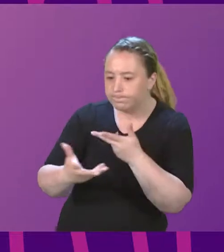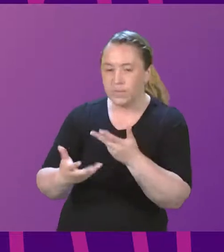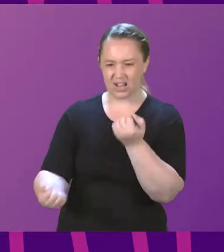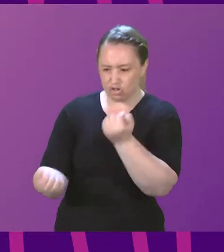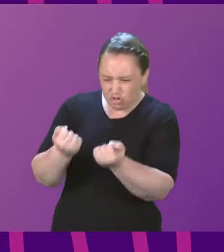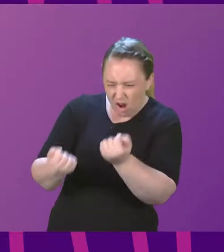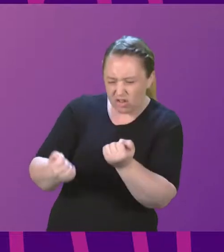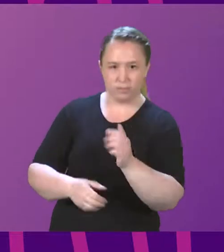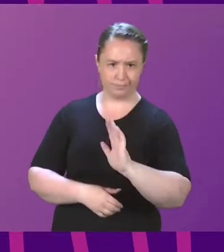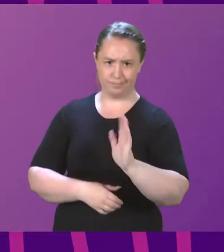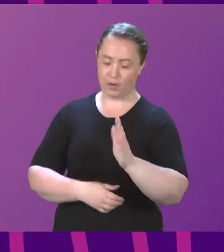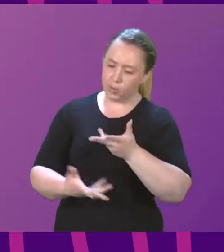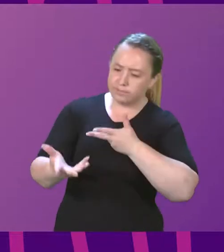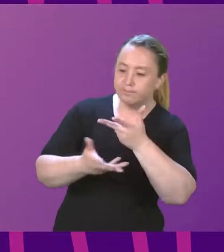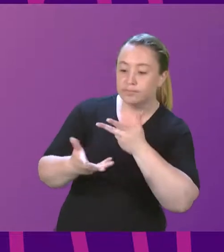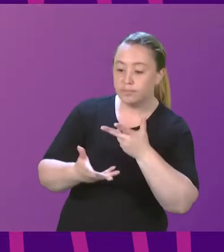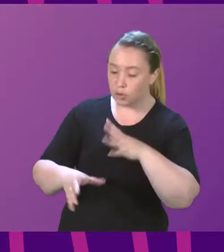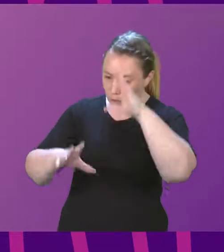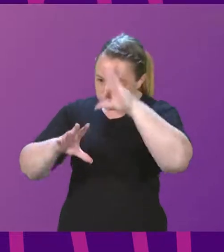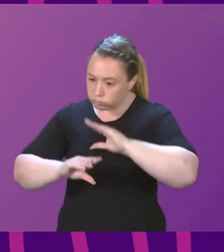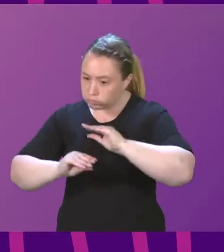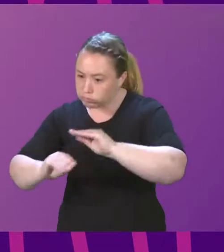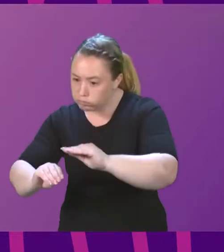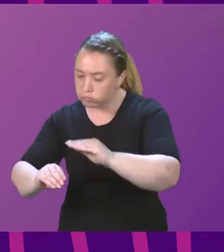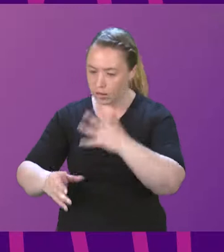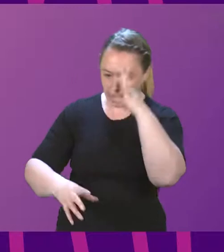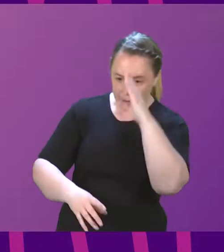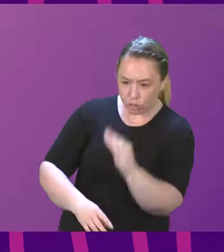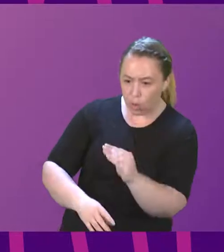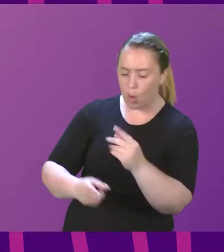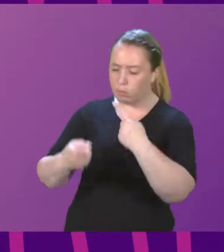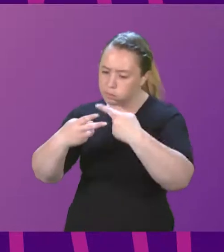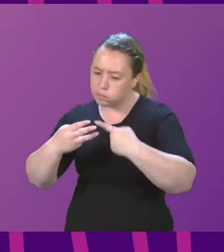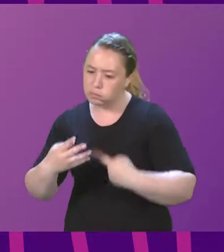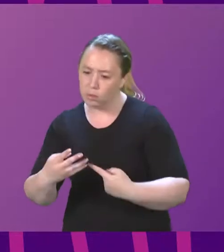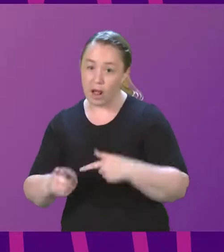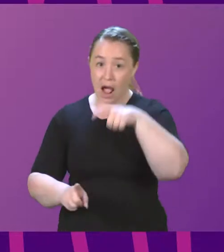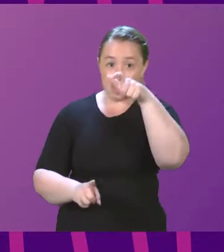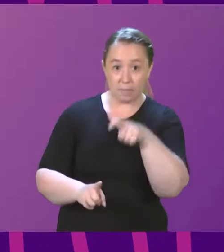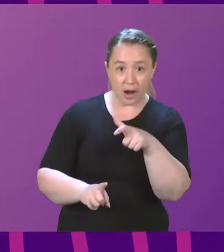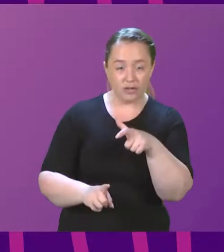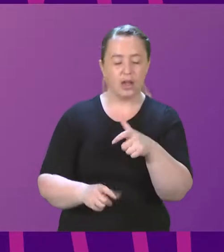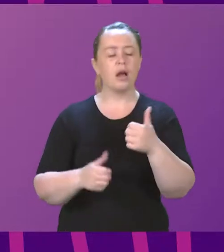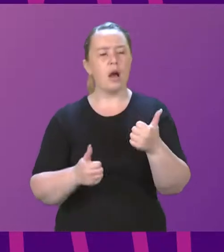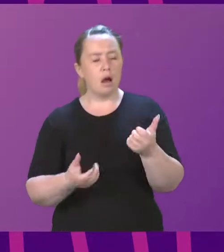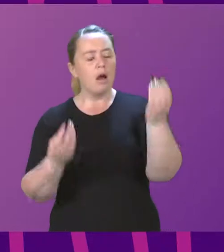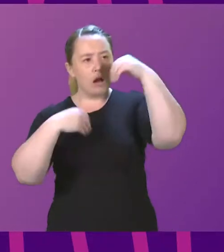to understand what they need to know in order to make a good decision. And they do that day in, day out.